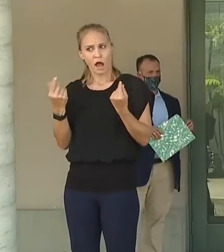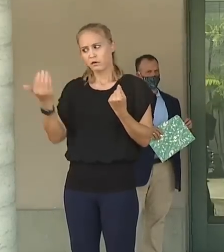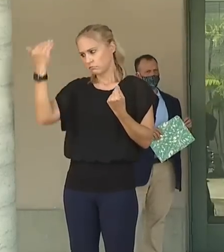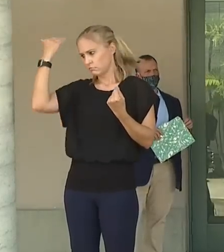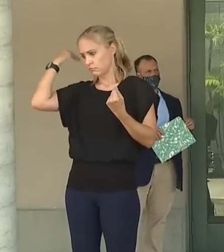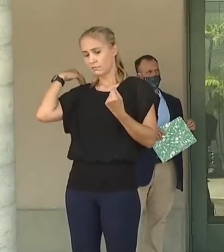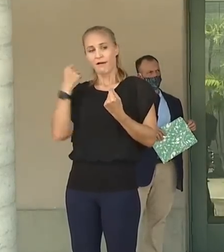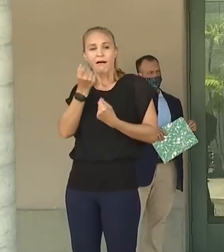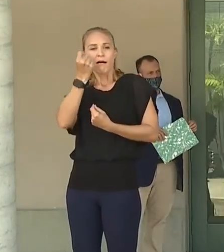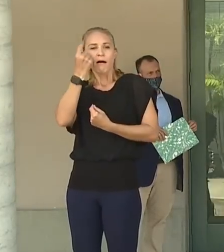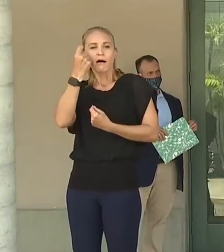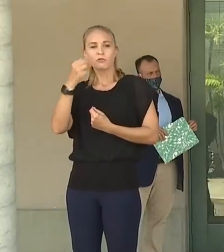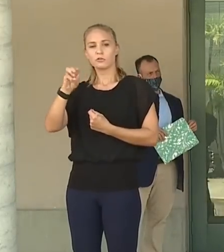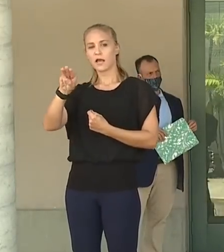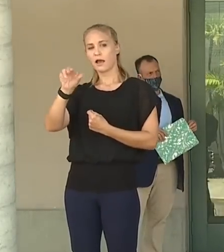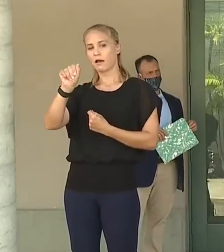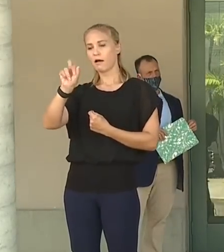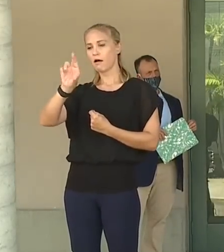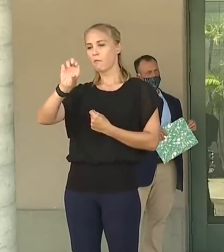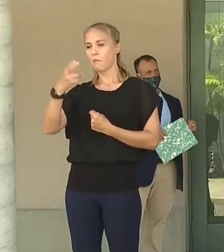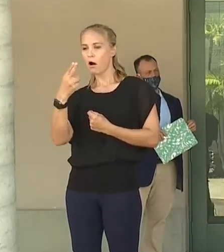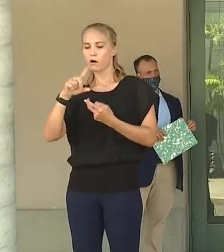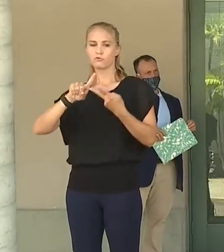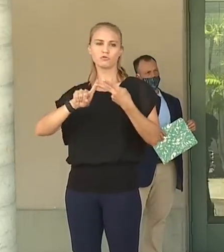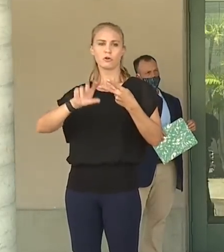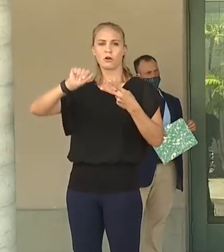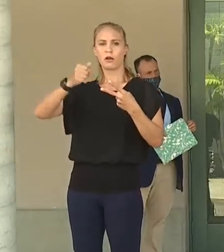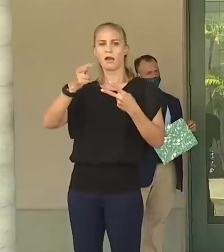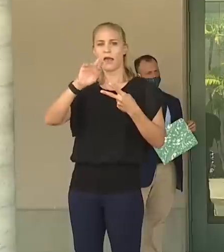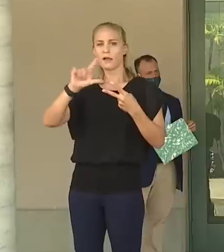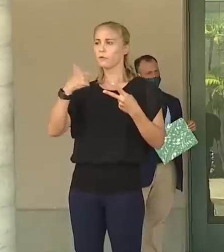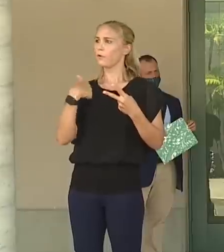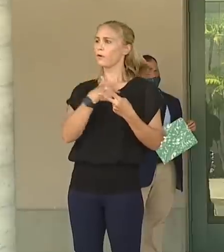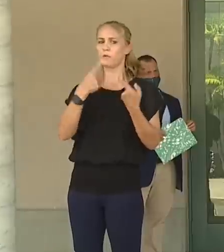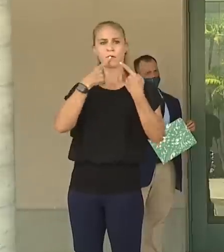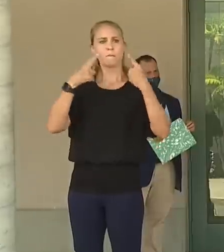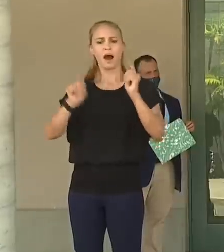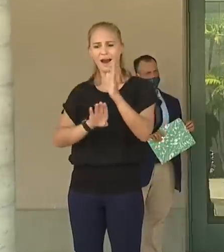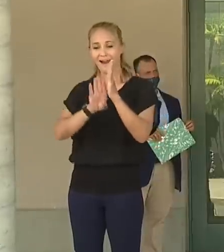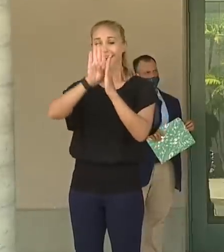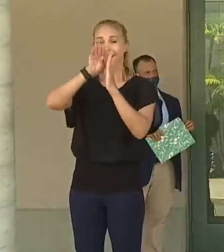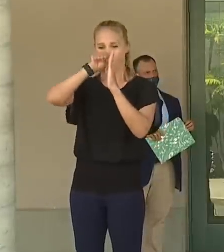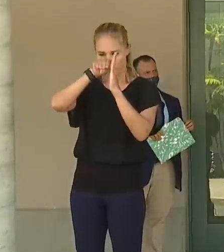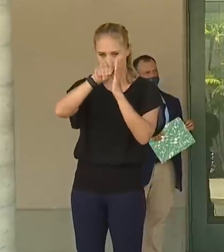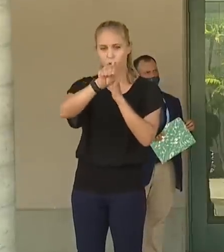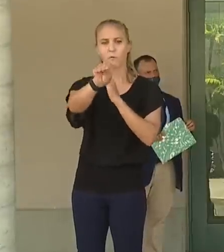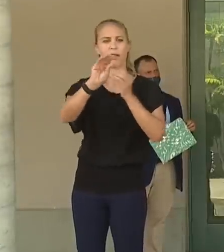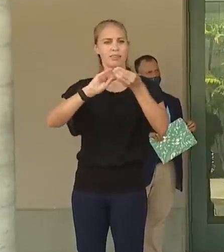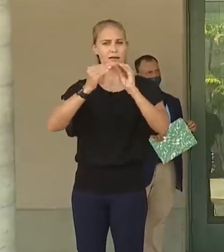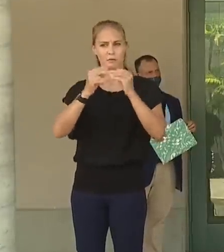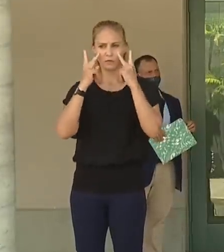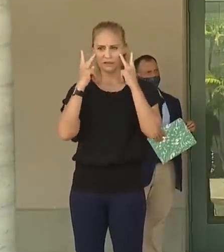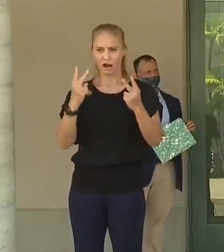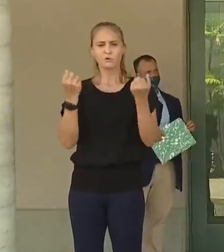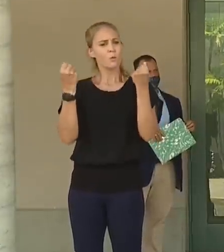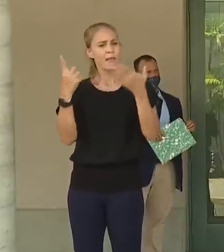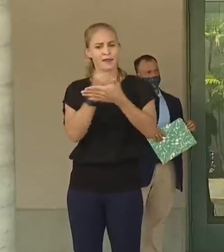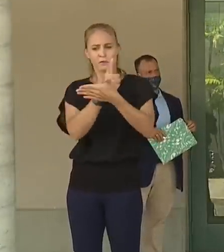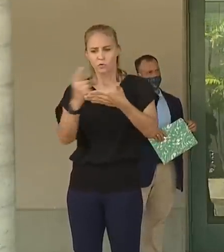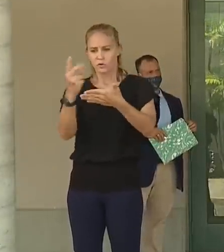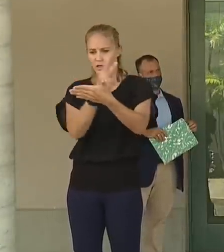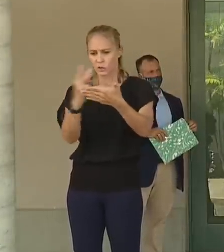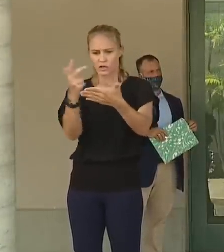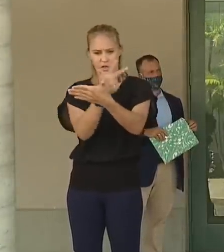In March and April, we were successful in flattening the curve so that we had weeks and